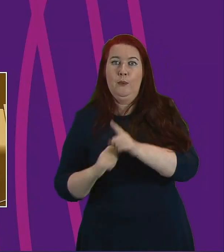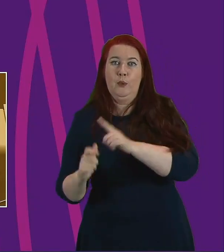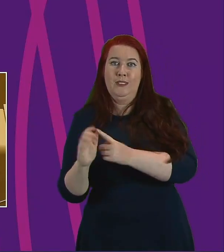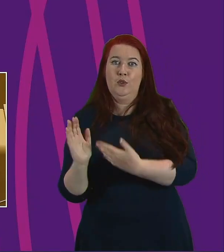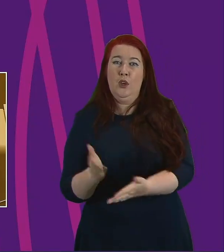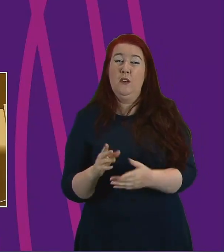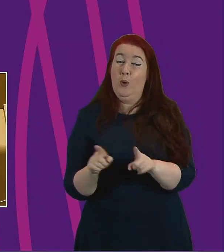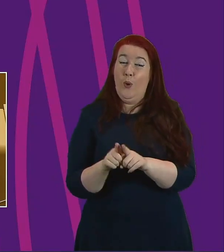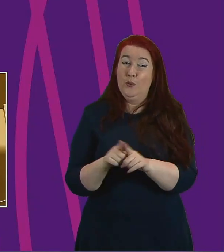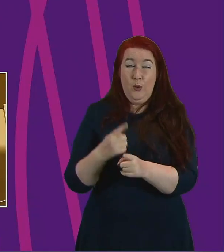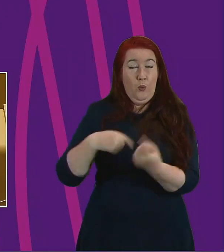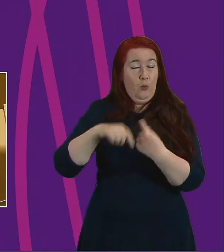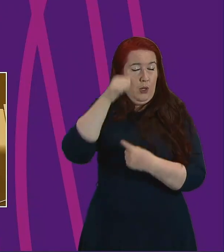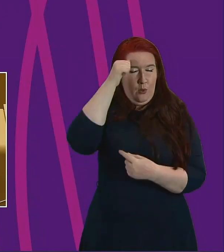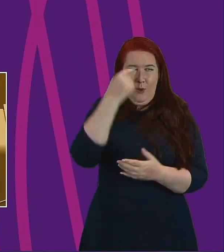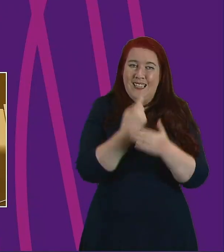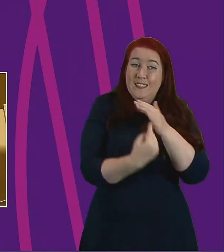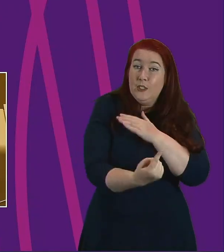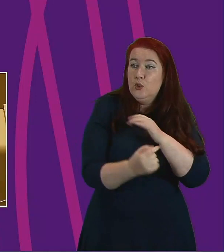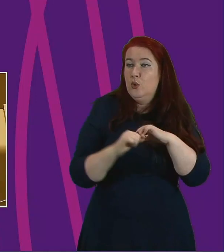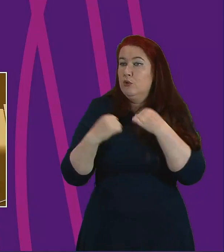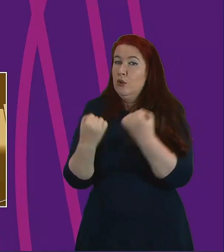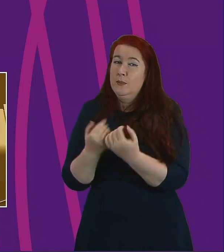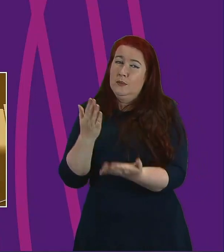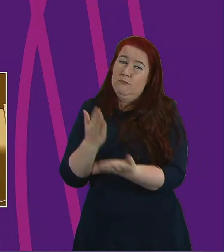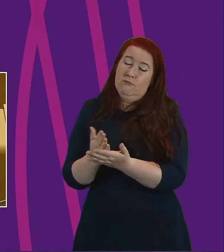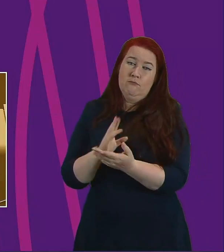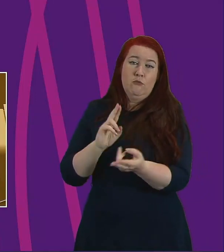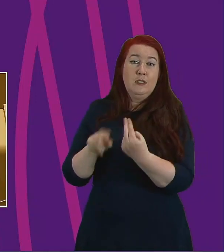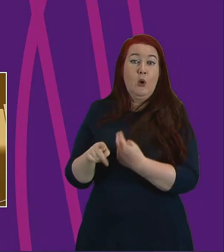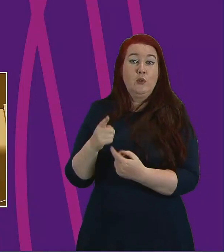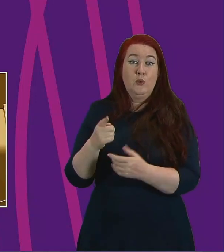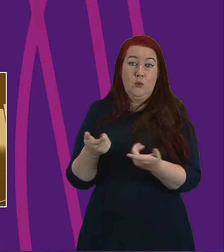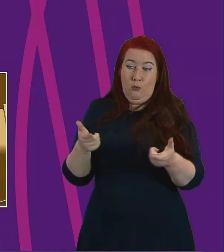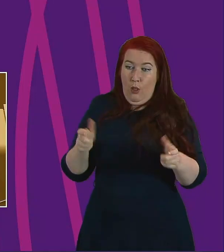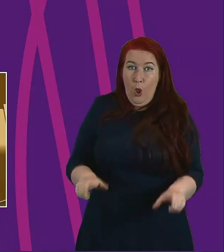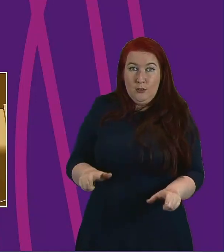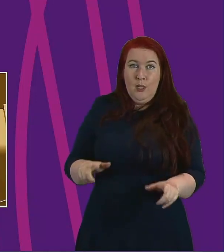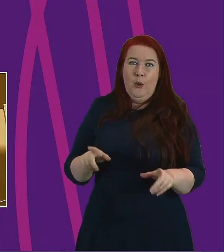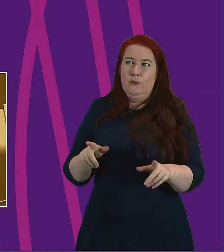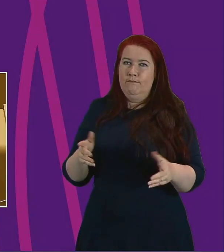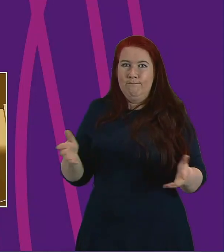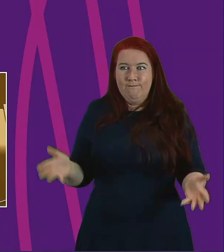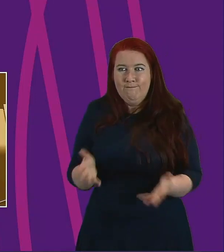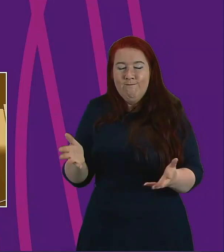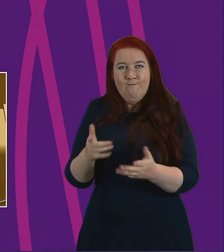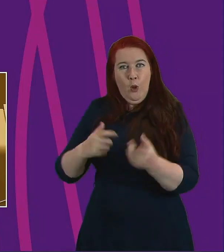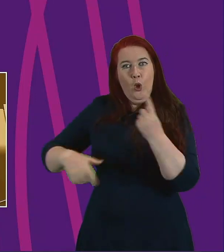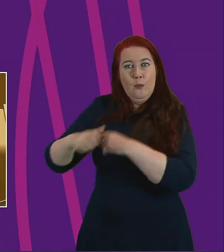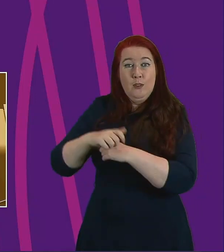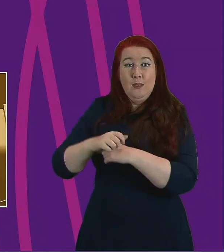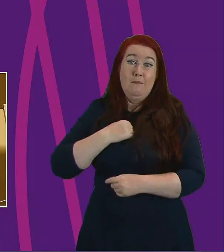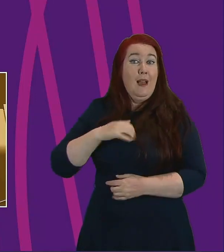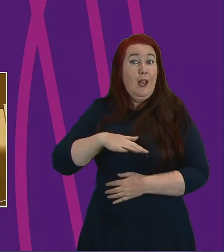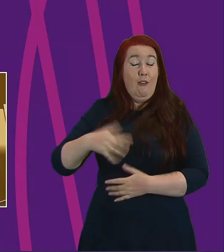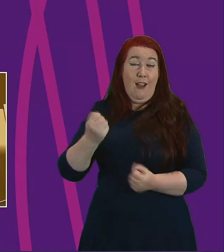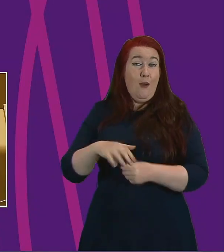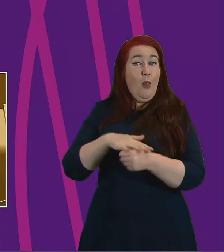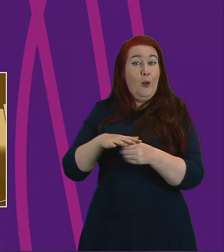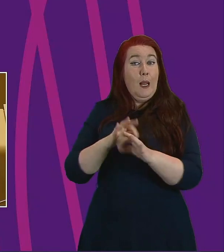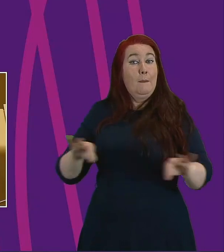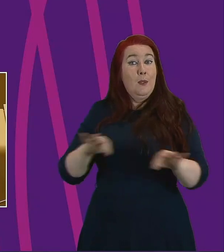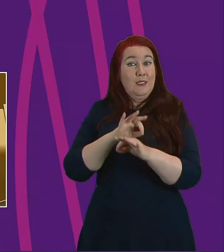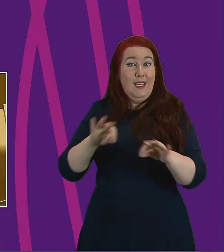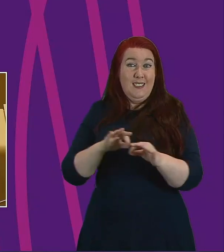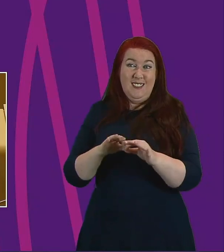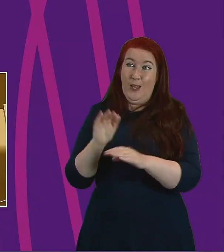sure we all know individuals and groups are responding to the lockdown and working within communities to raise spirits. In my own region we've seen local musicians playing in